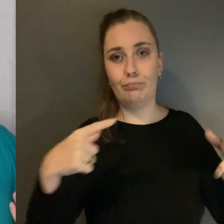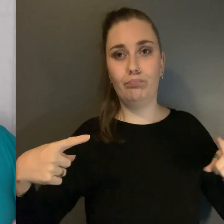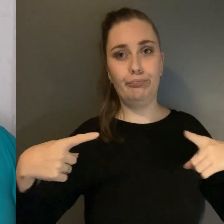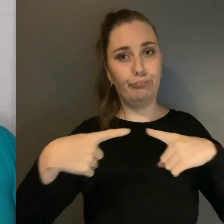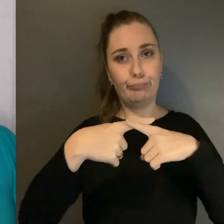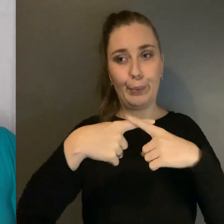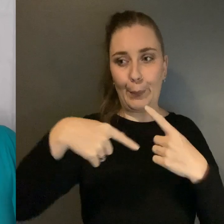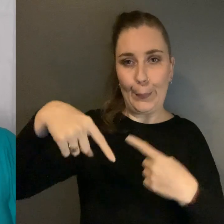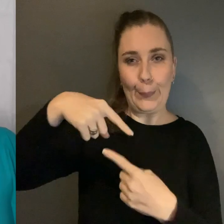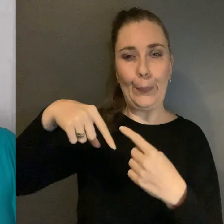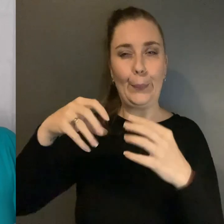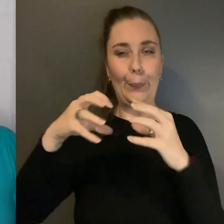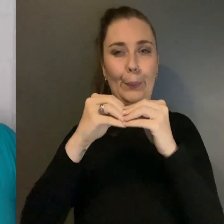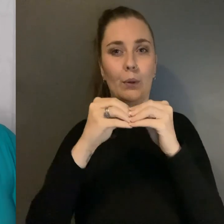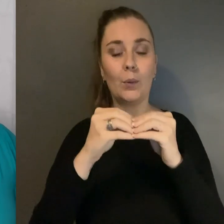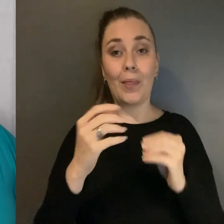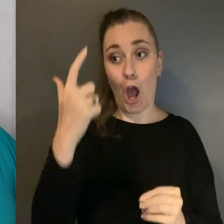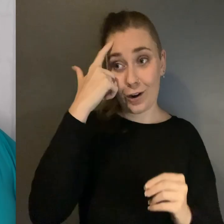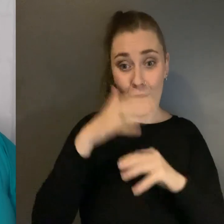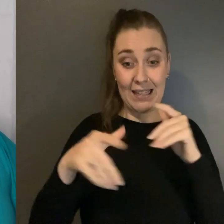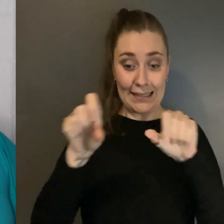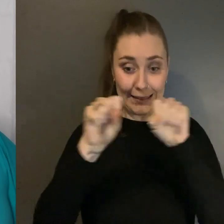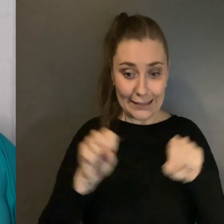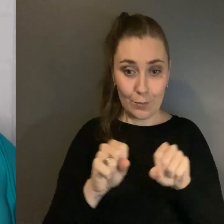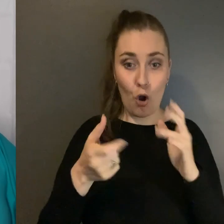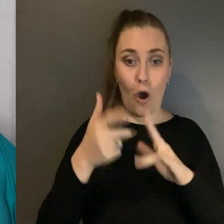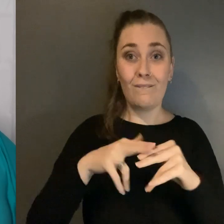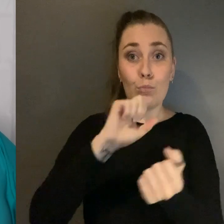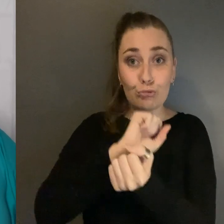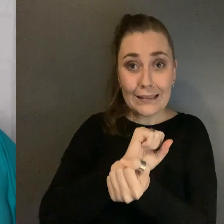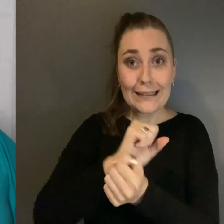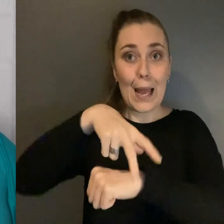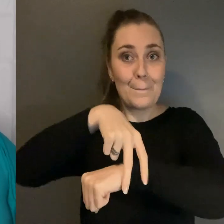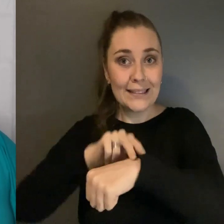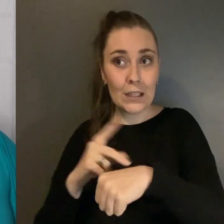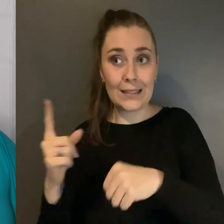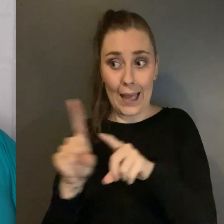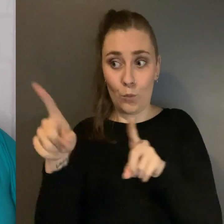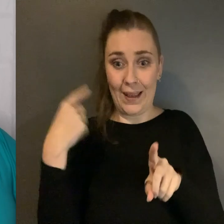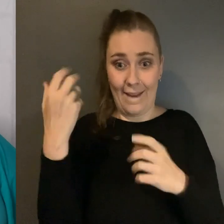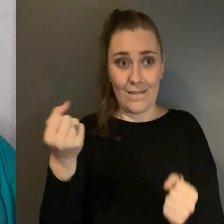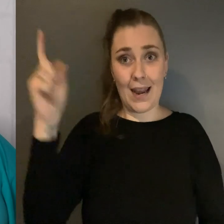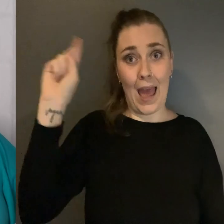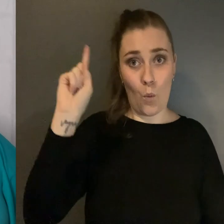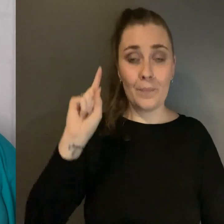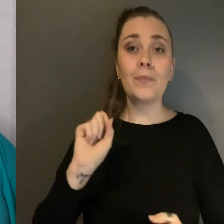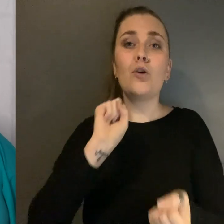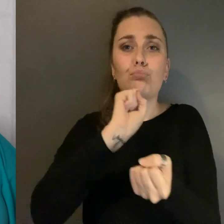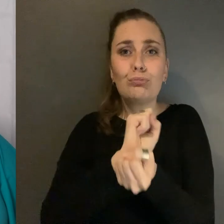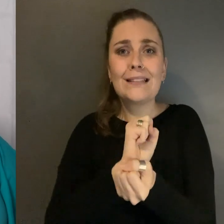the ideas behind the system of prisons and police that we have today Prisons rely on the